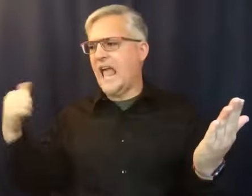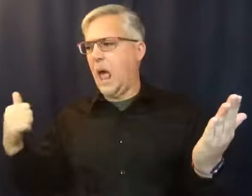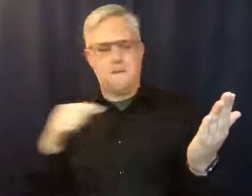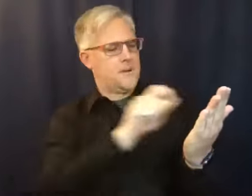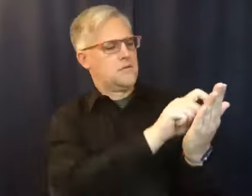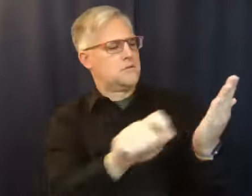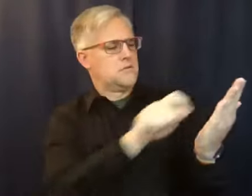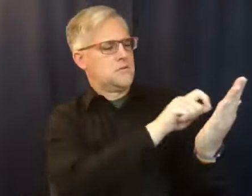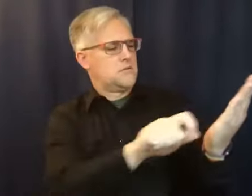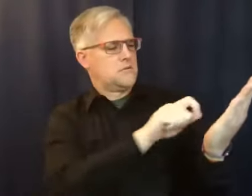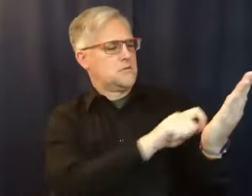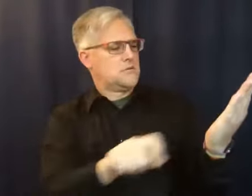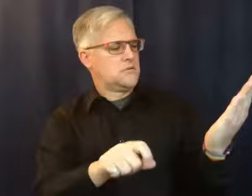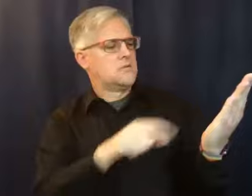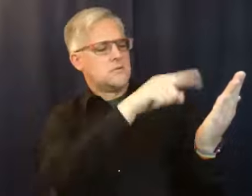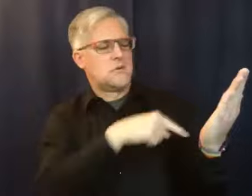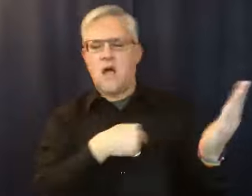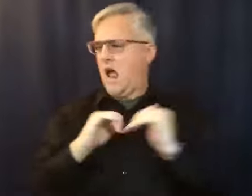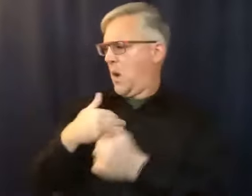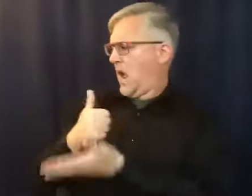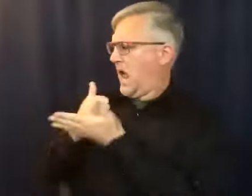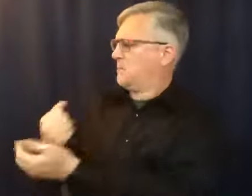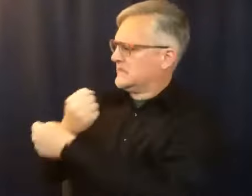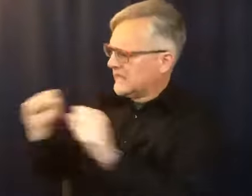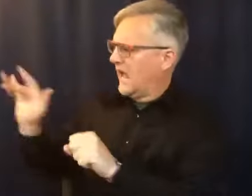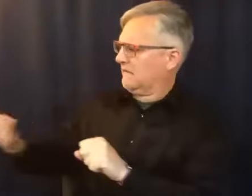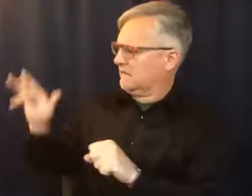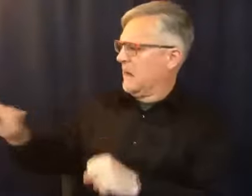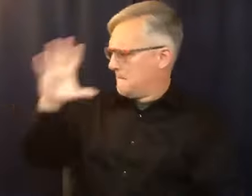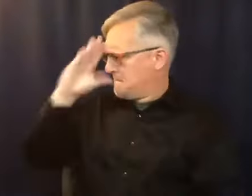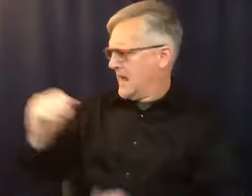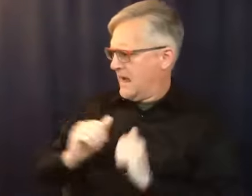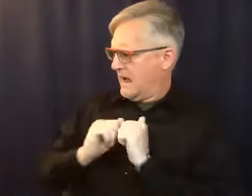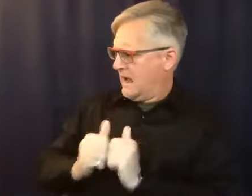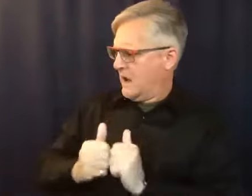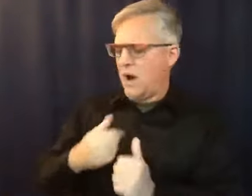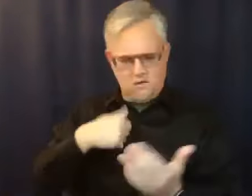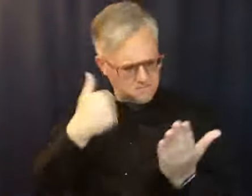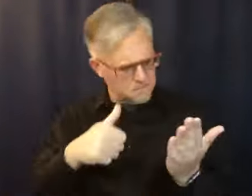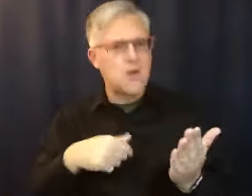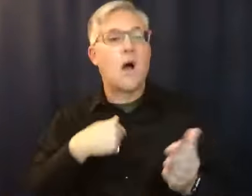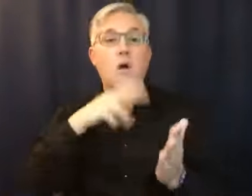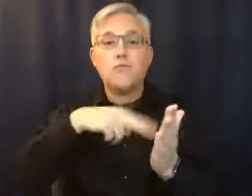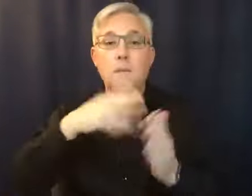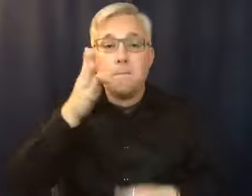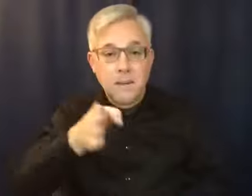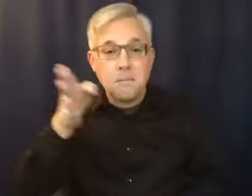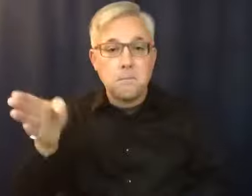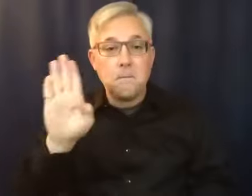to save this poor man? I remember telling him and reading the big book because that's what he had. And I